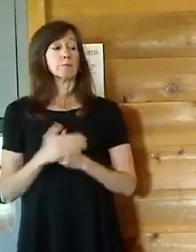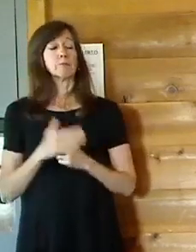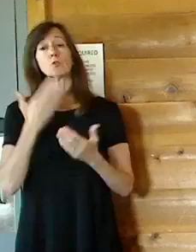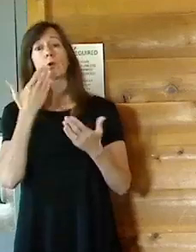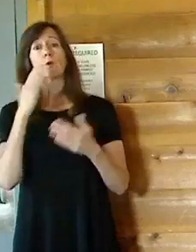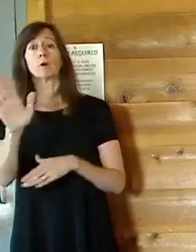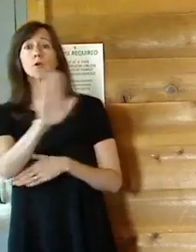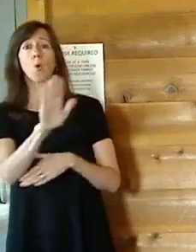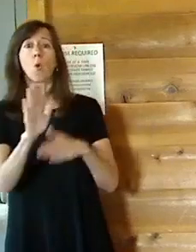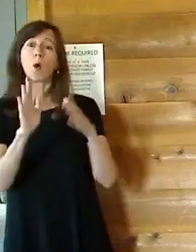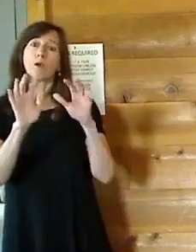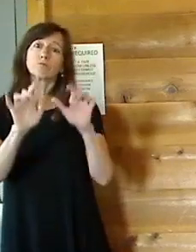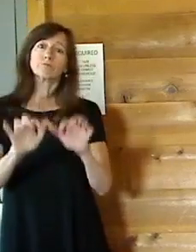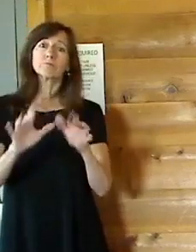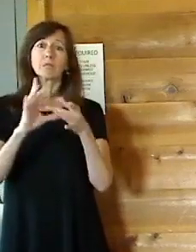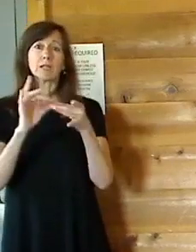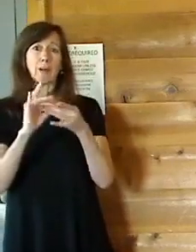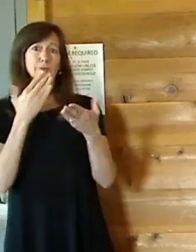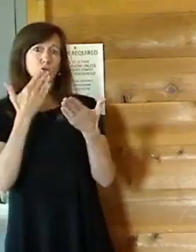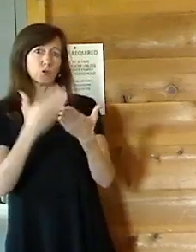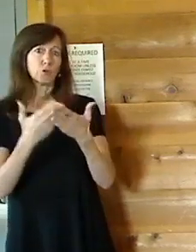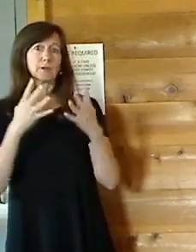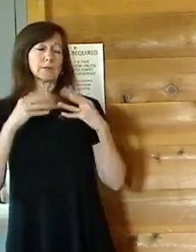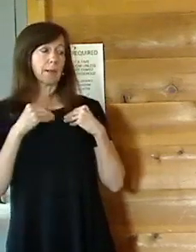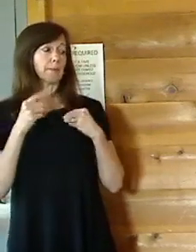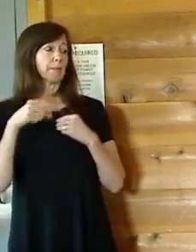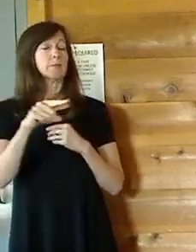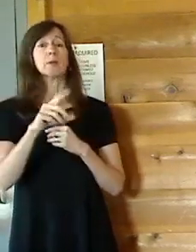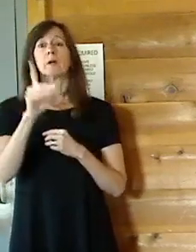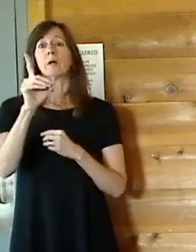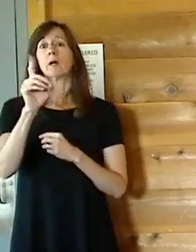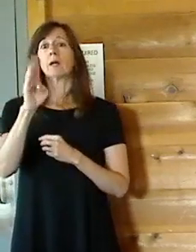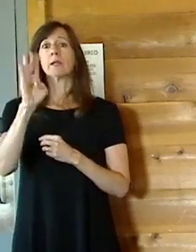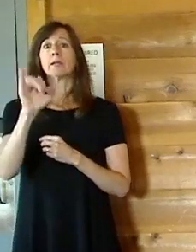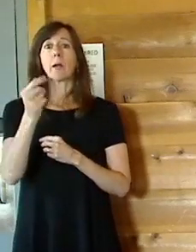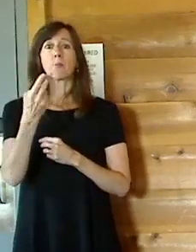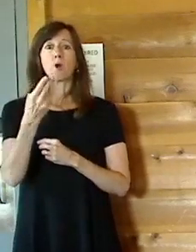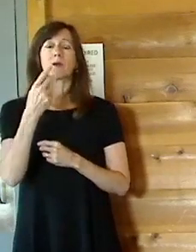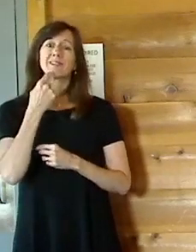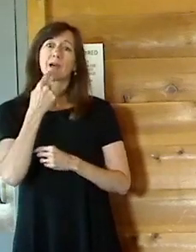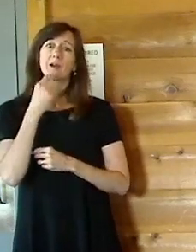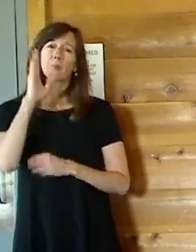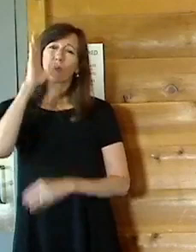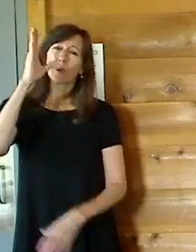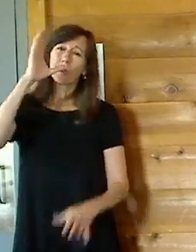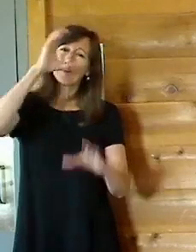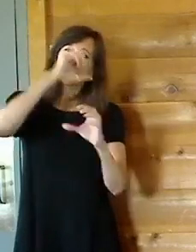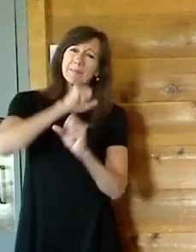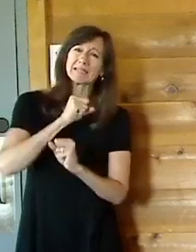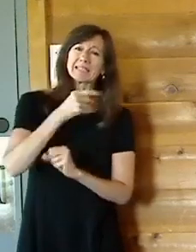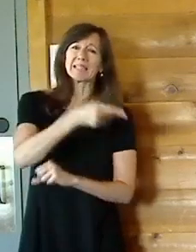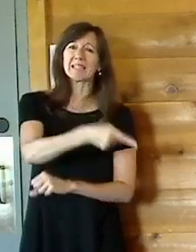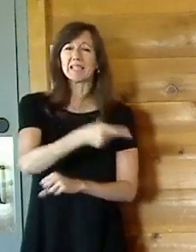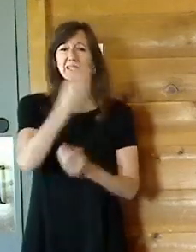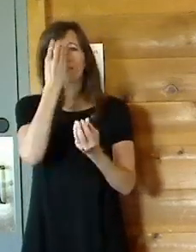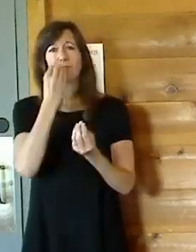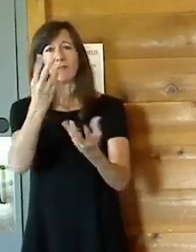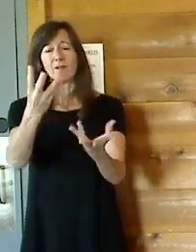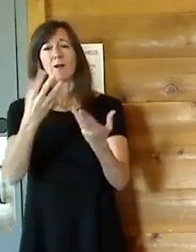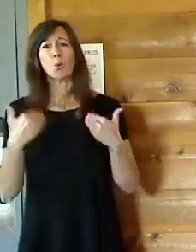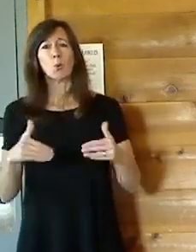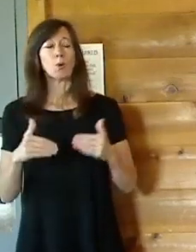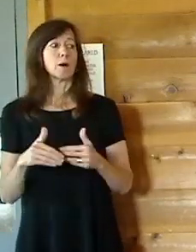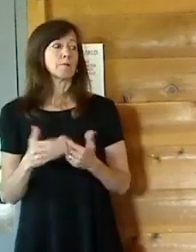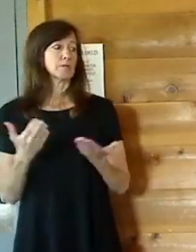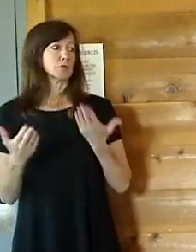Deborah wanted us to know that she is going to miss these informative and enjoyable meetings. Joe, you know, she probably only saw you